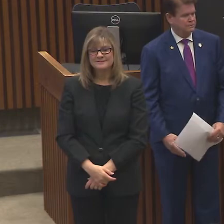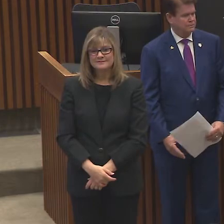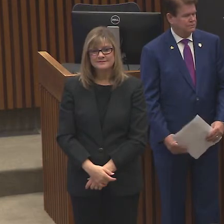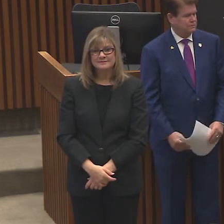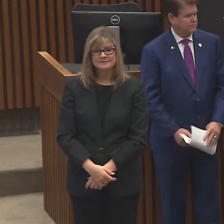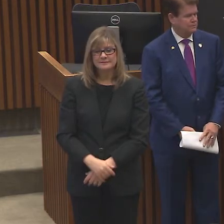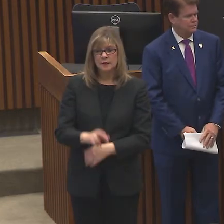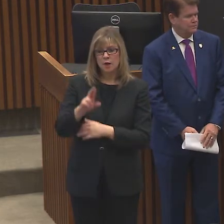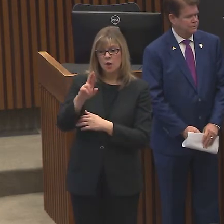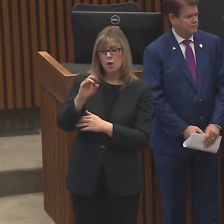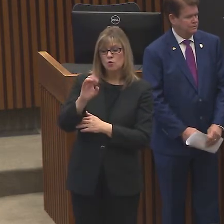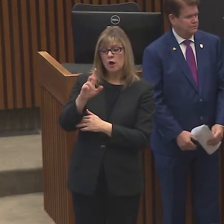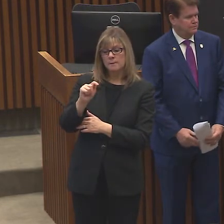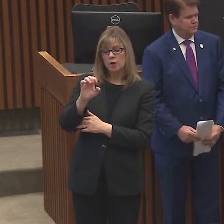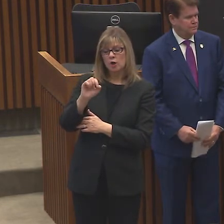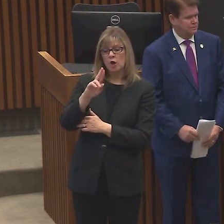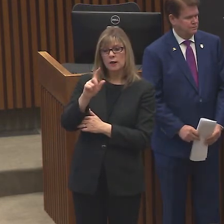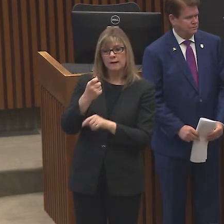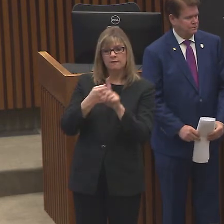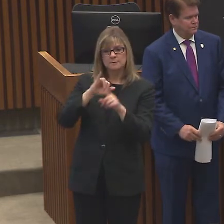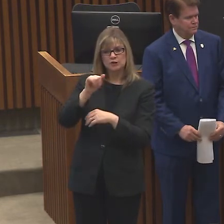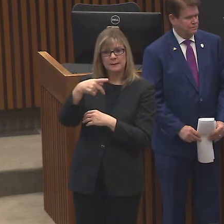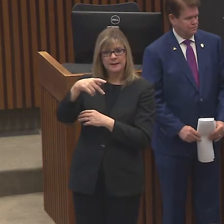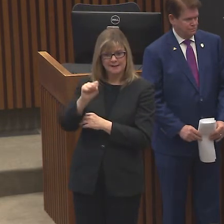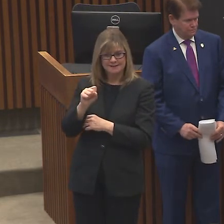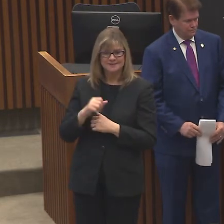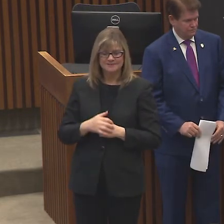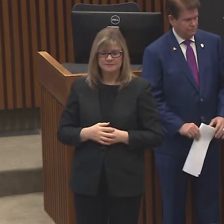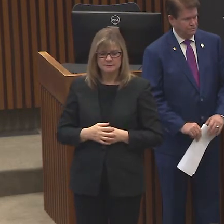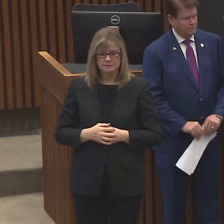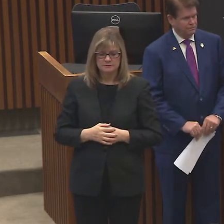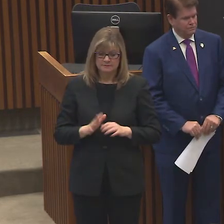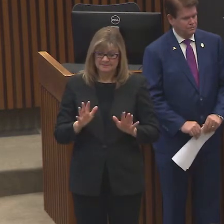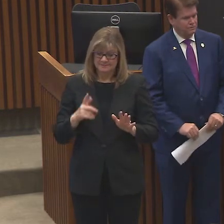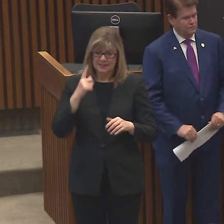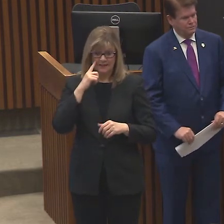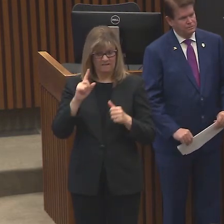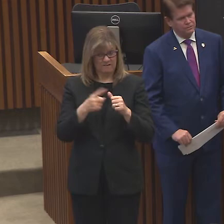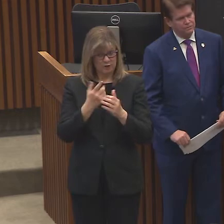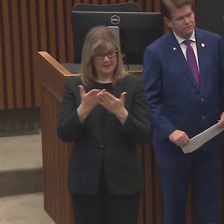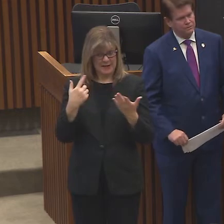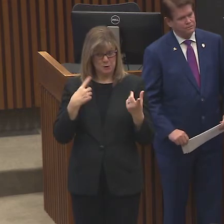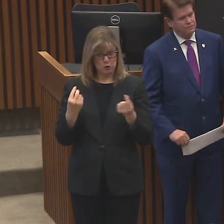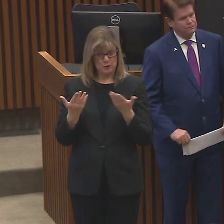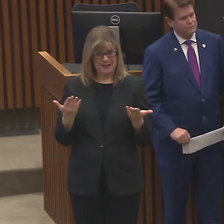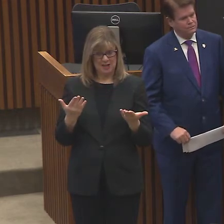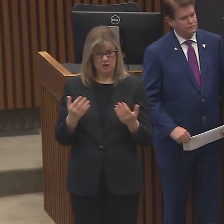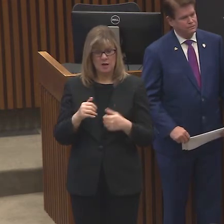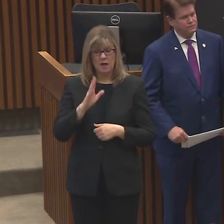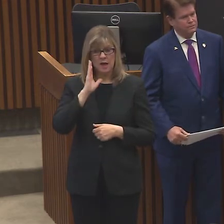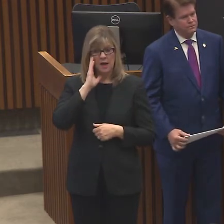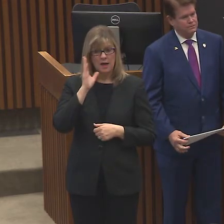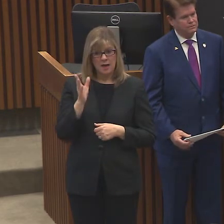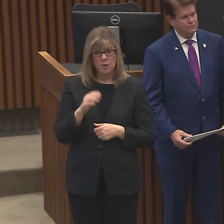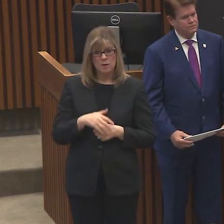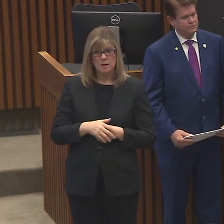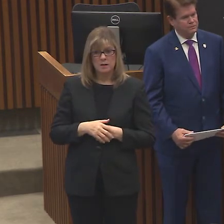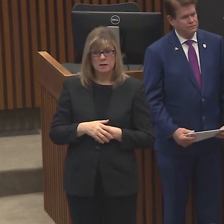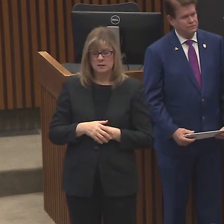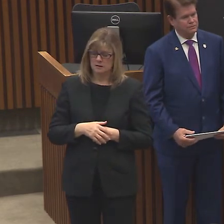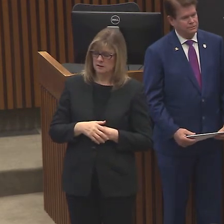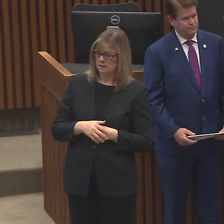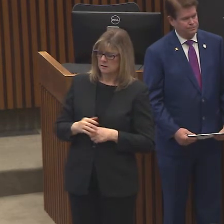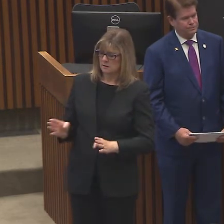Robert Early from JPS. I think the first thing I'm going to do when I leave here is I'm going to Google the person that invented conference